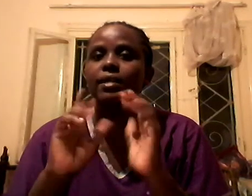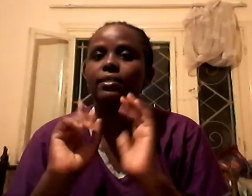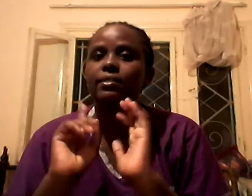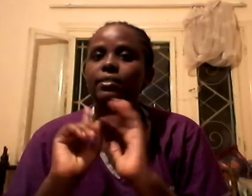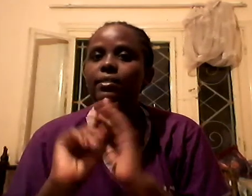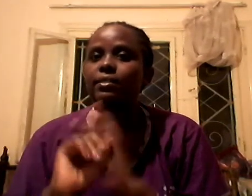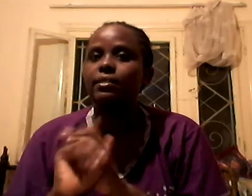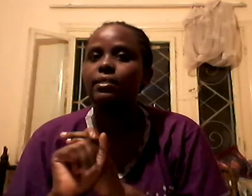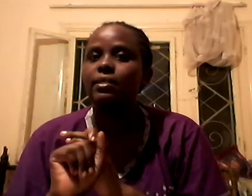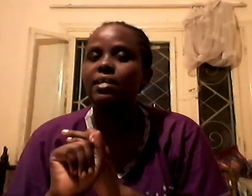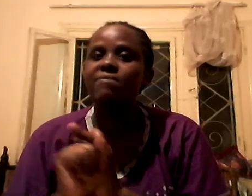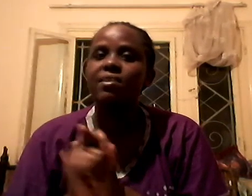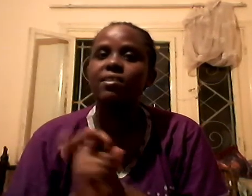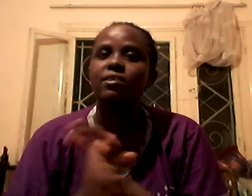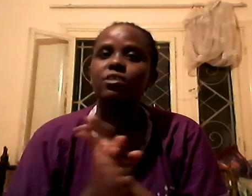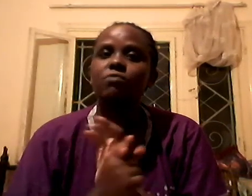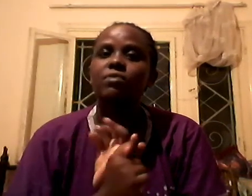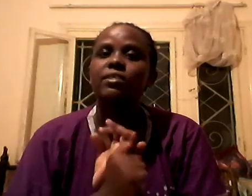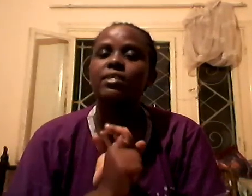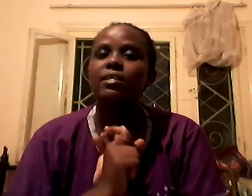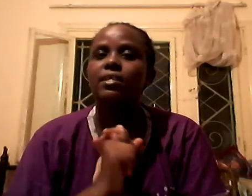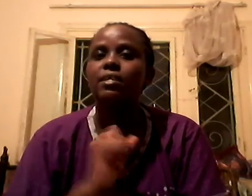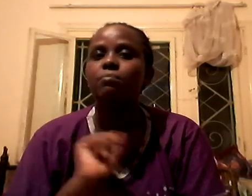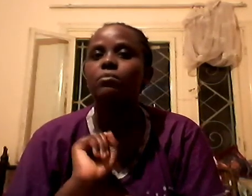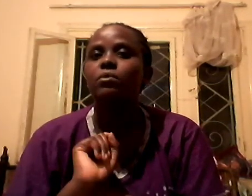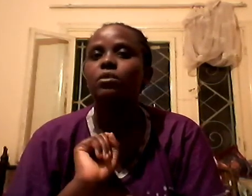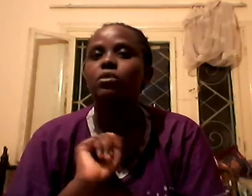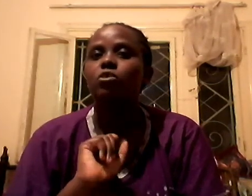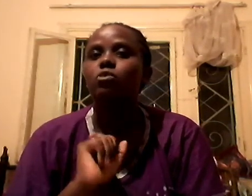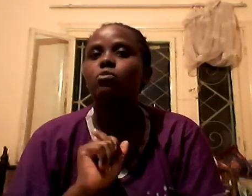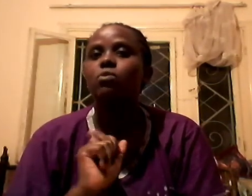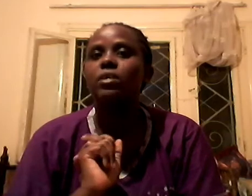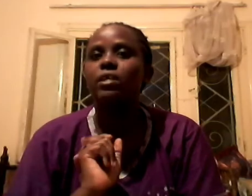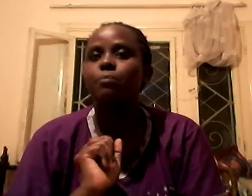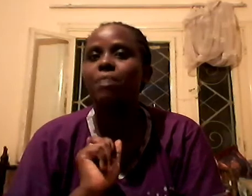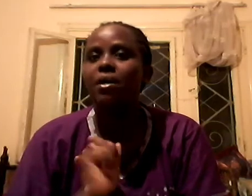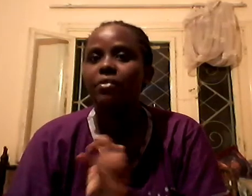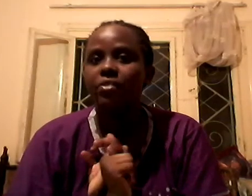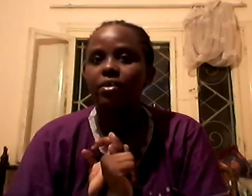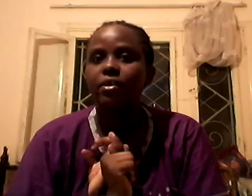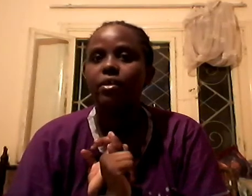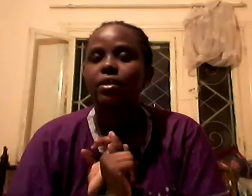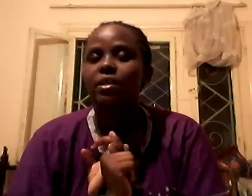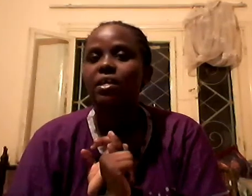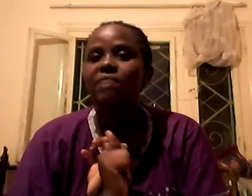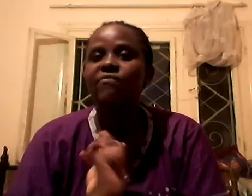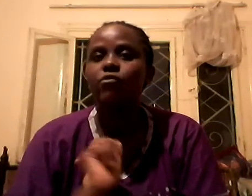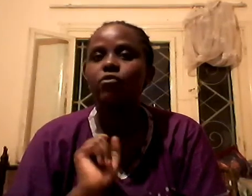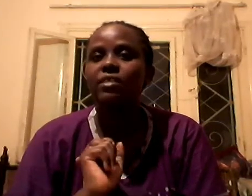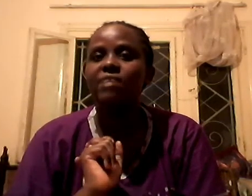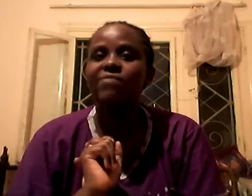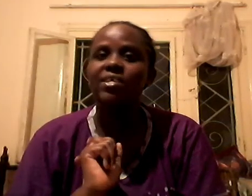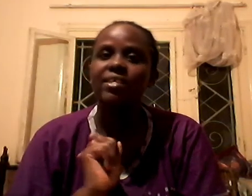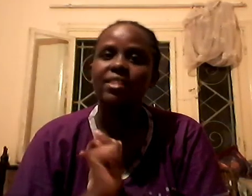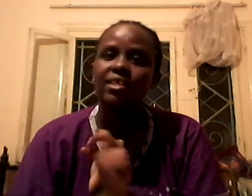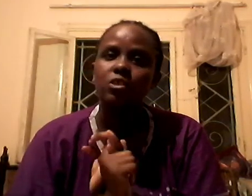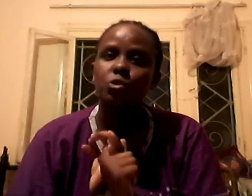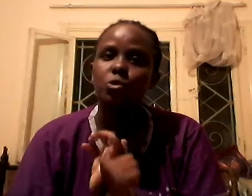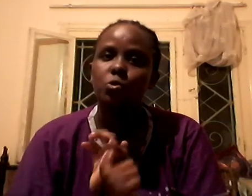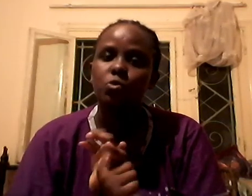And after that, you will tell him to go and bath. If you don't have anything to do, you